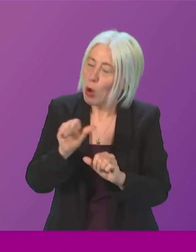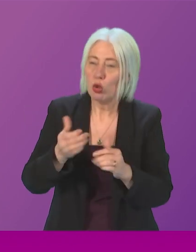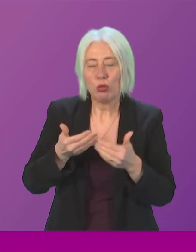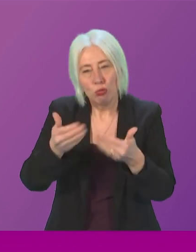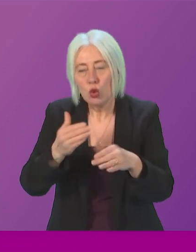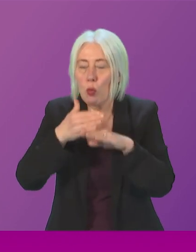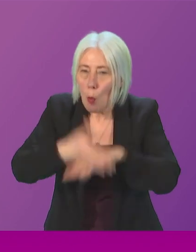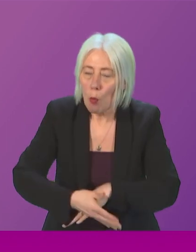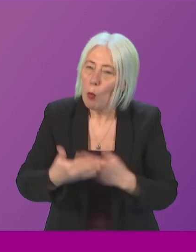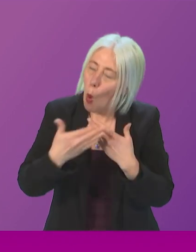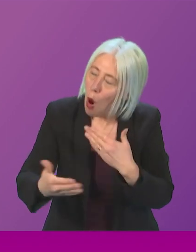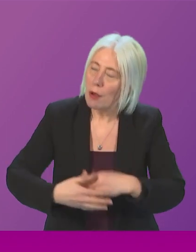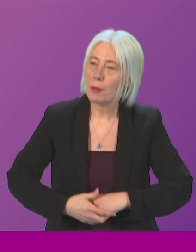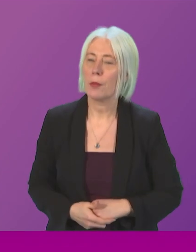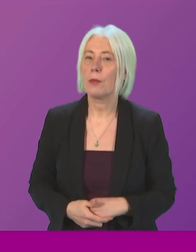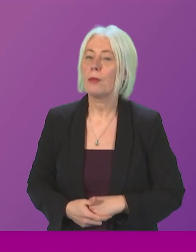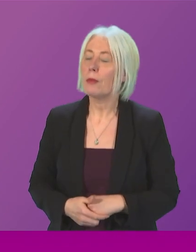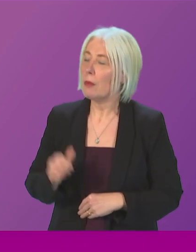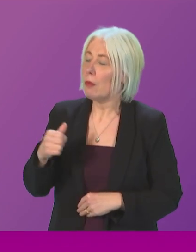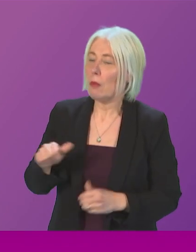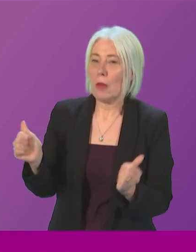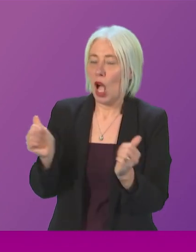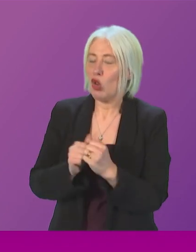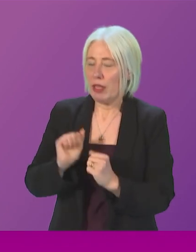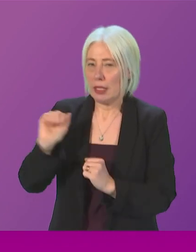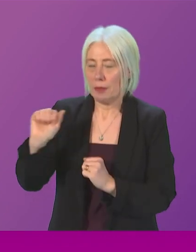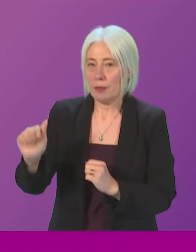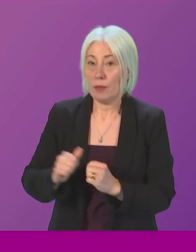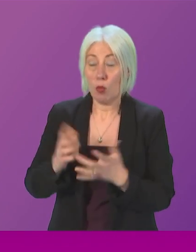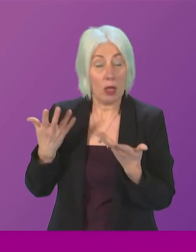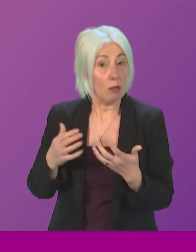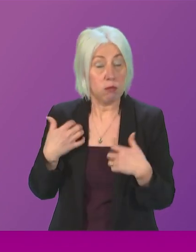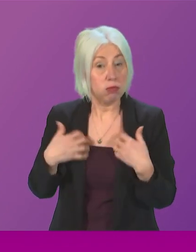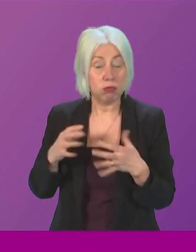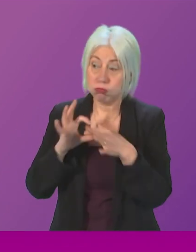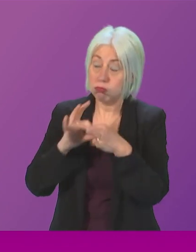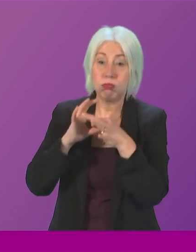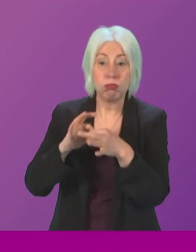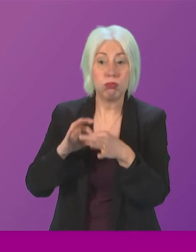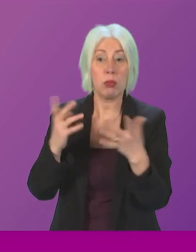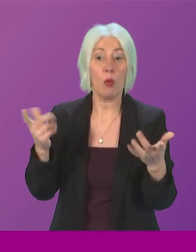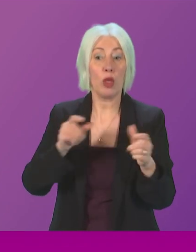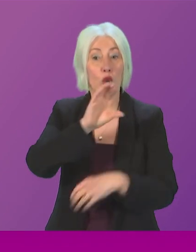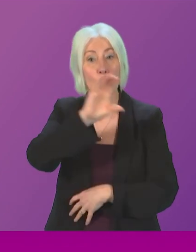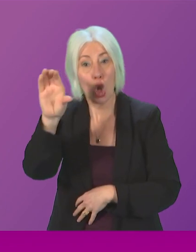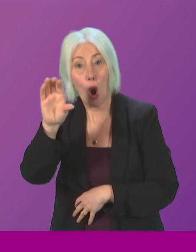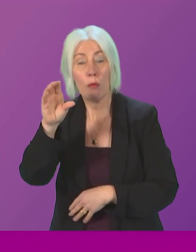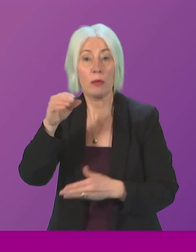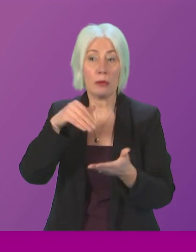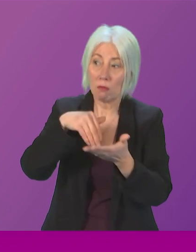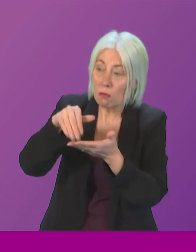minister yes I will join in that call and we're keen to work constructively with retailers in